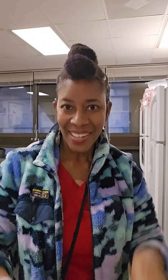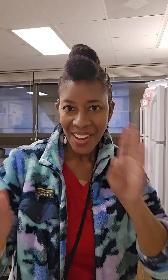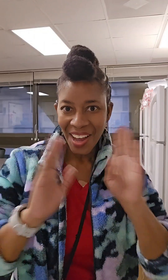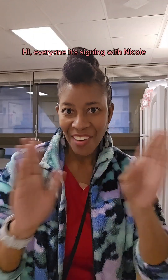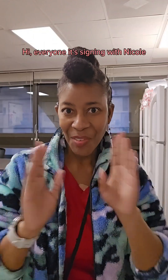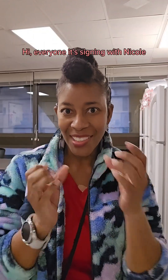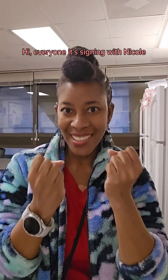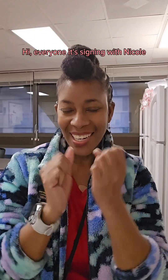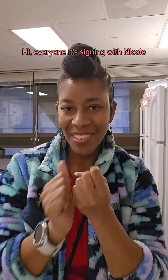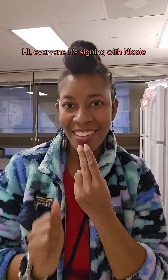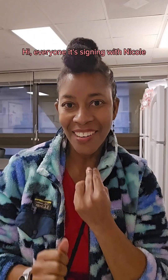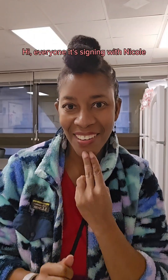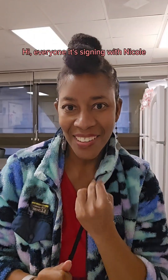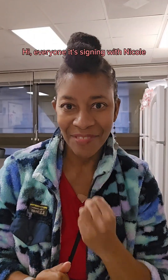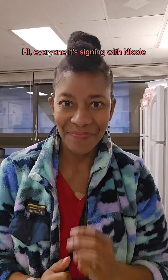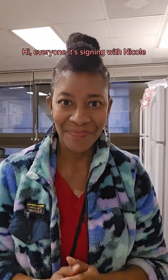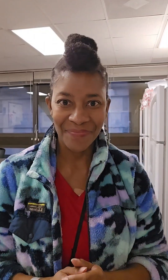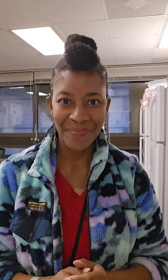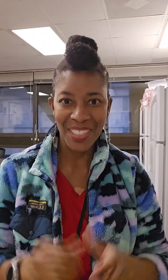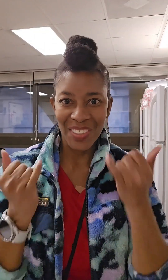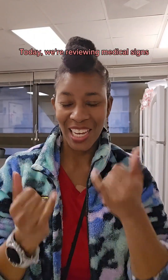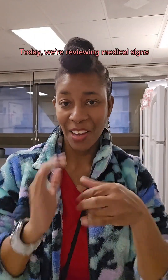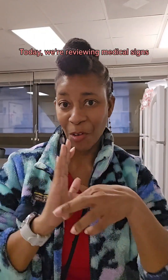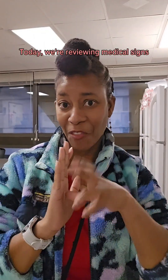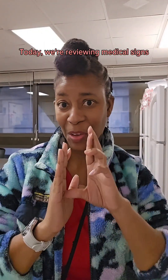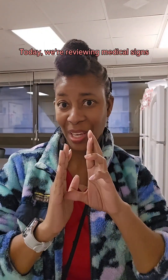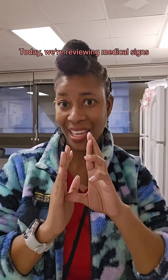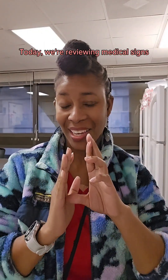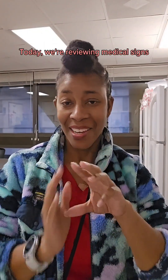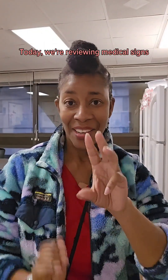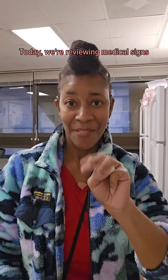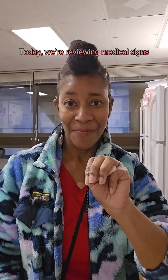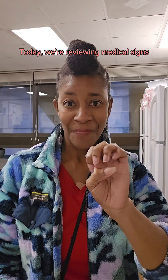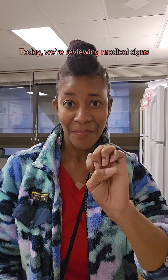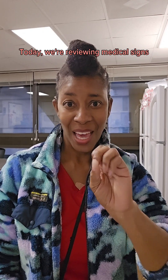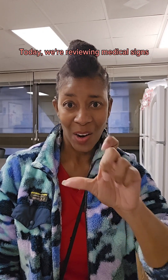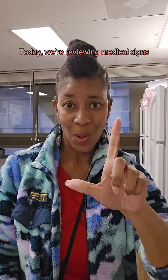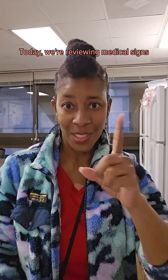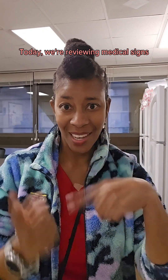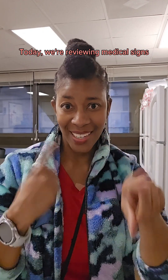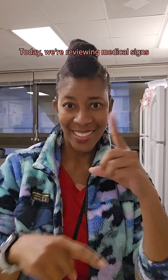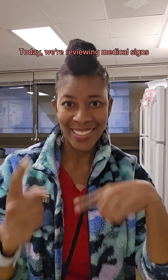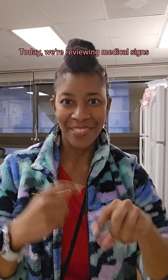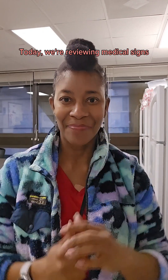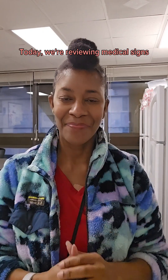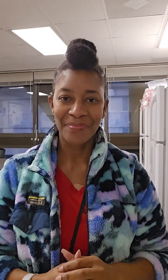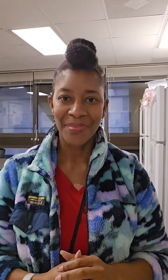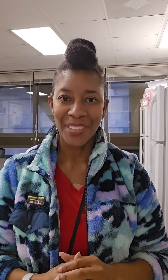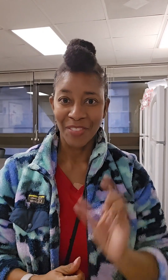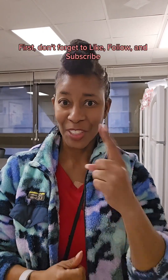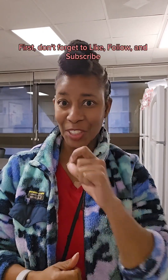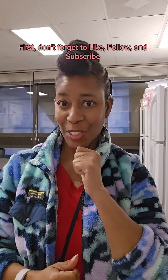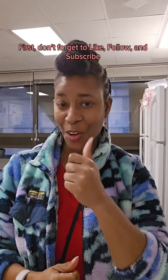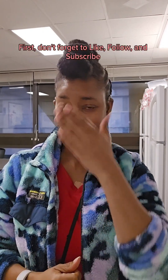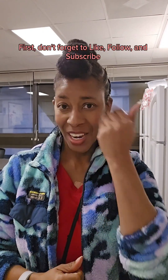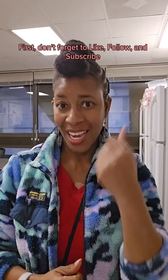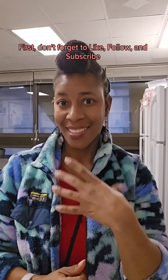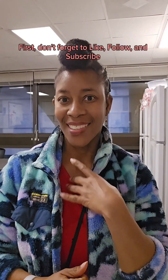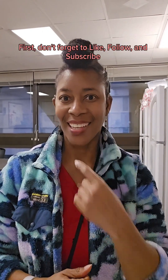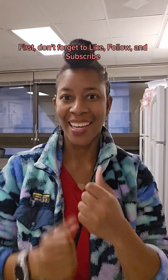Hi everyone, signing with Nicole. Today we're reviewing medical signs. First, don't forget to